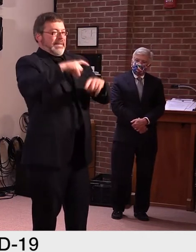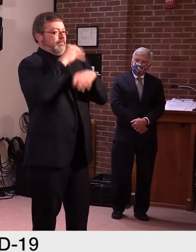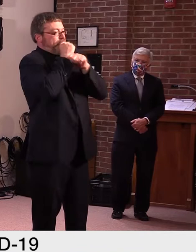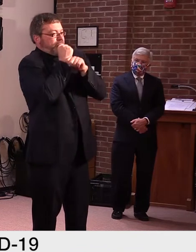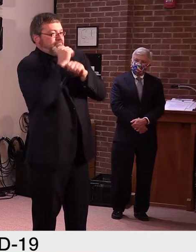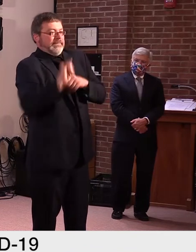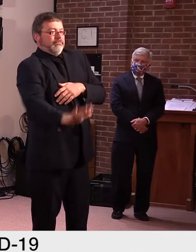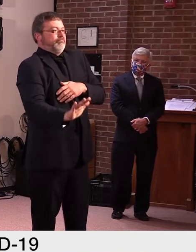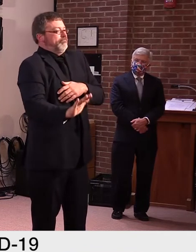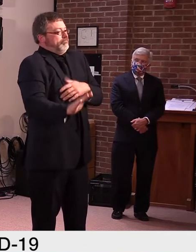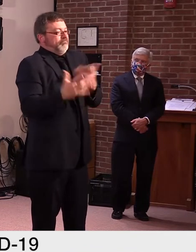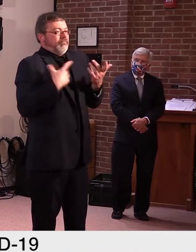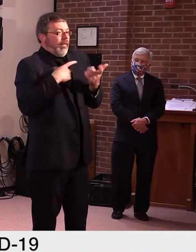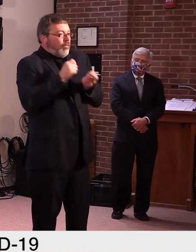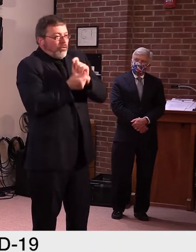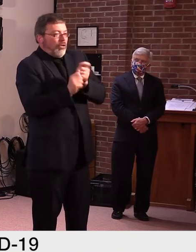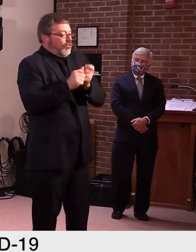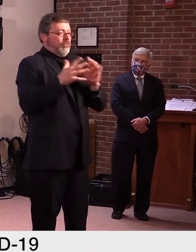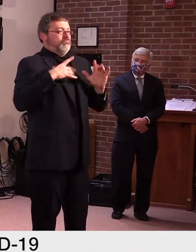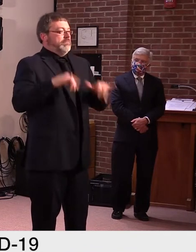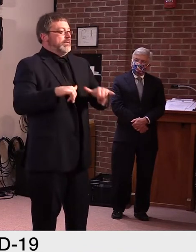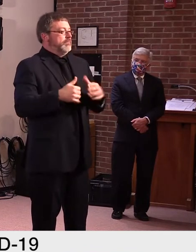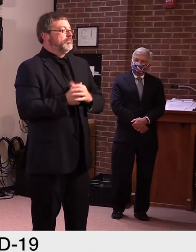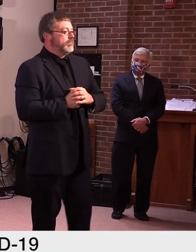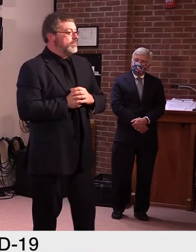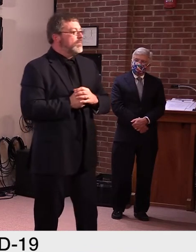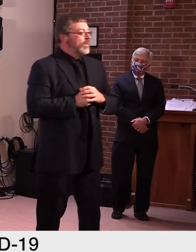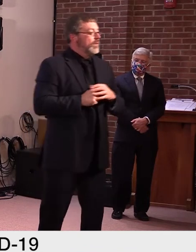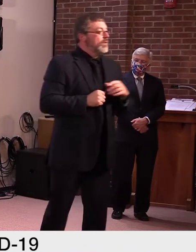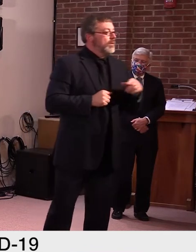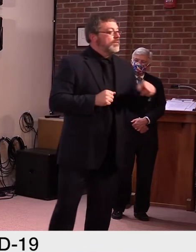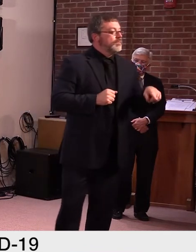That prosecutor's office, the one that's arguing for no bail on people.